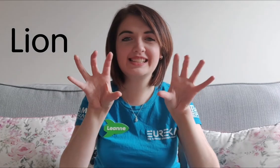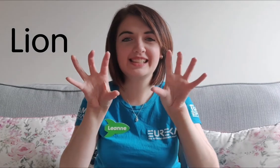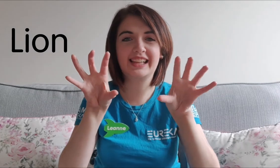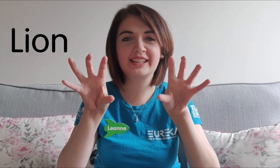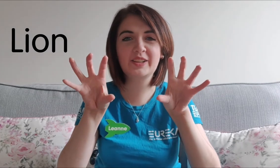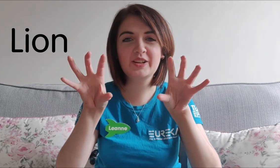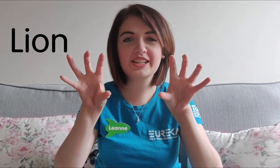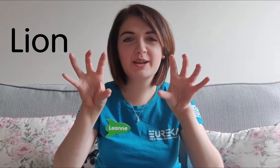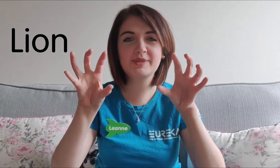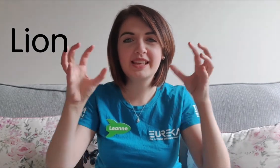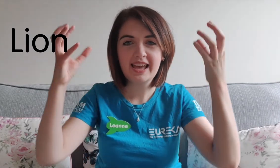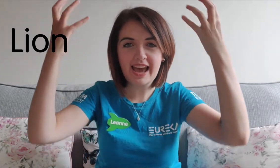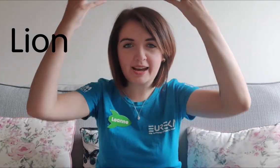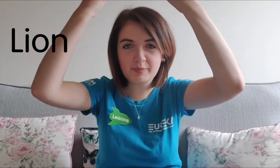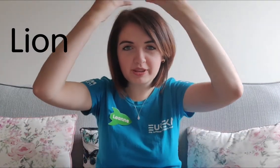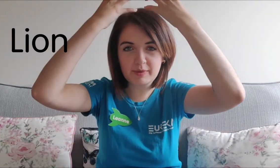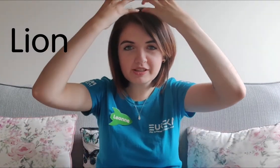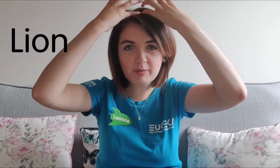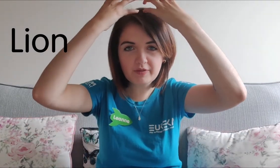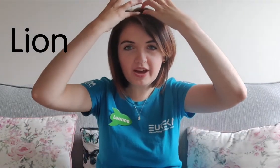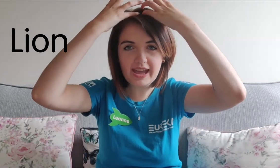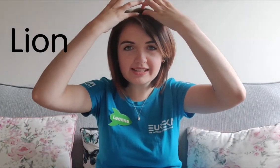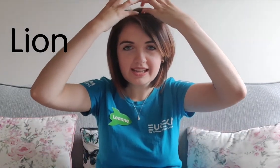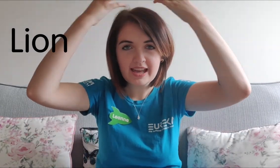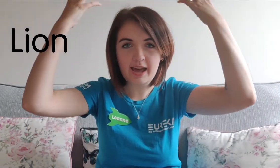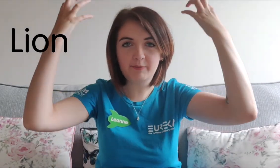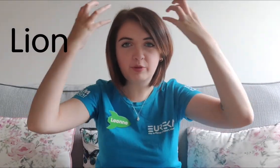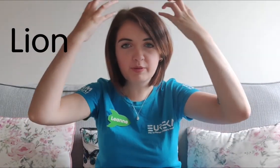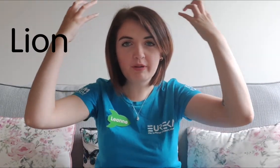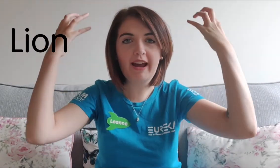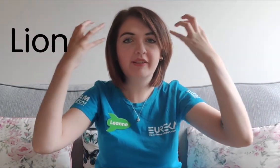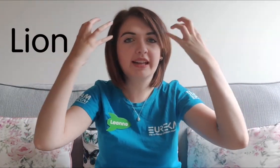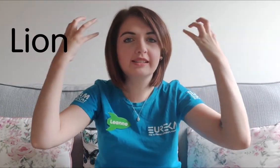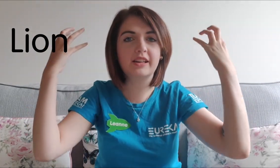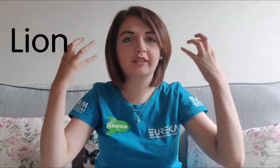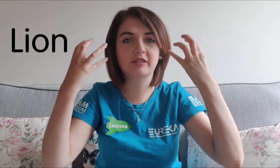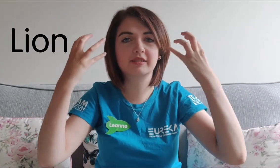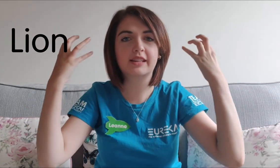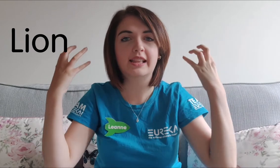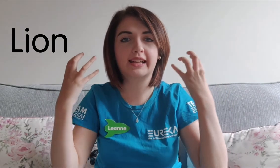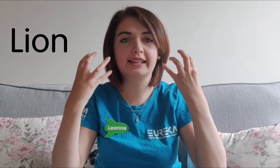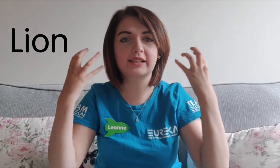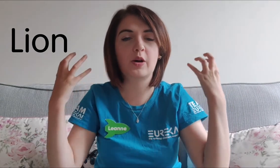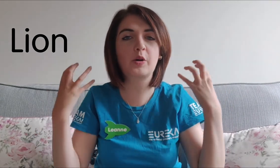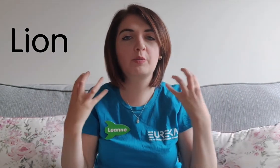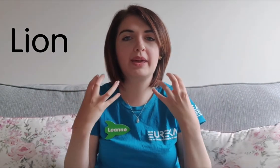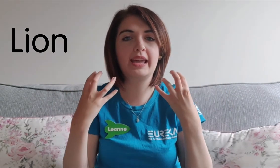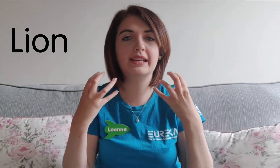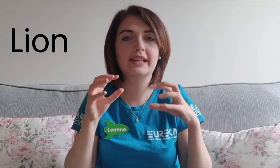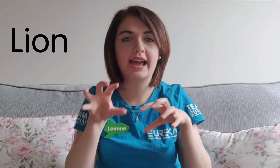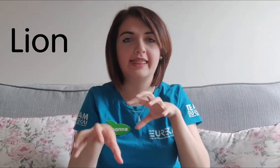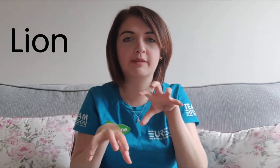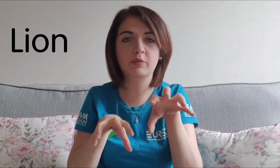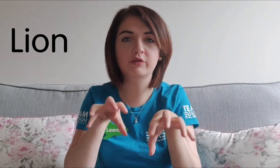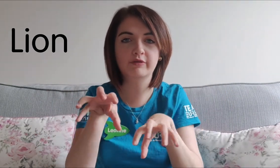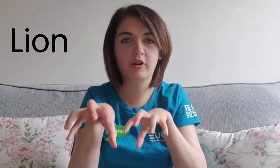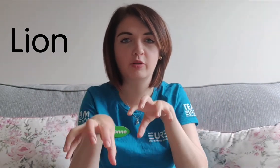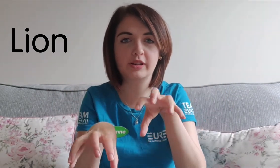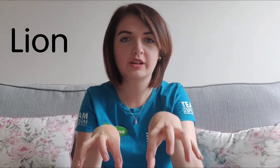this claw shapes and put them at the top of your head and move them around in circles like it's long mane and then move forward